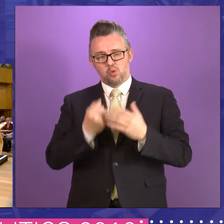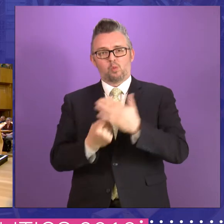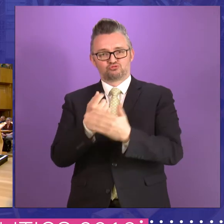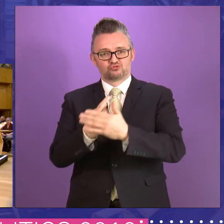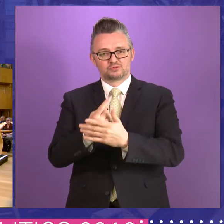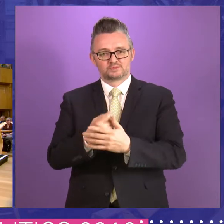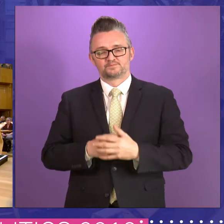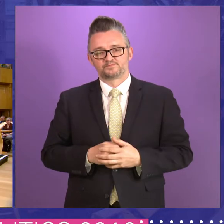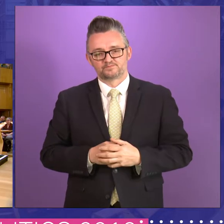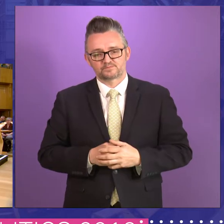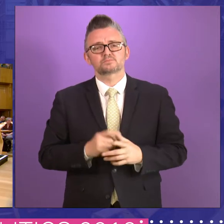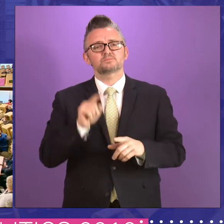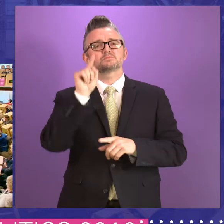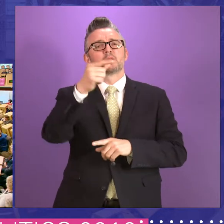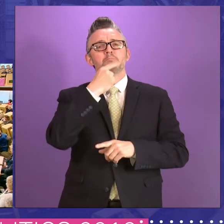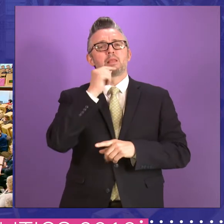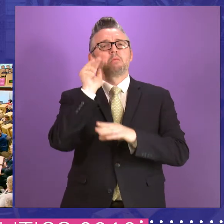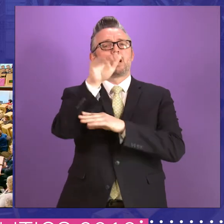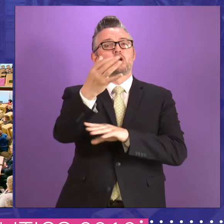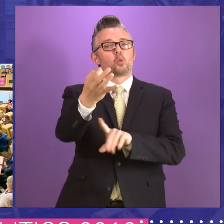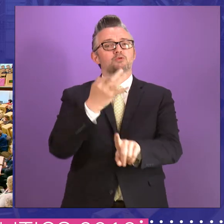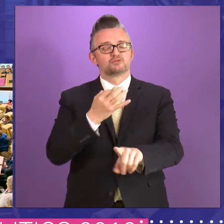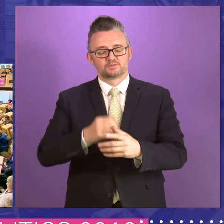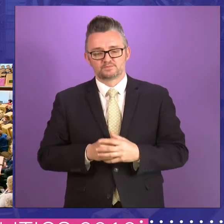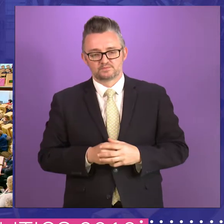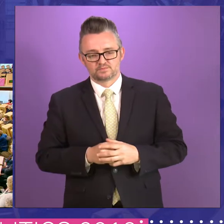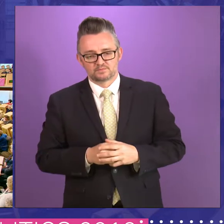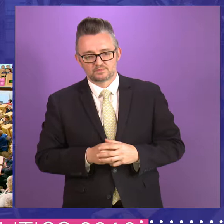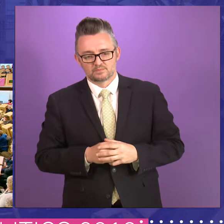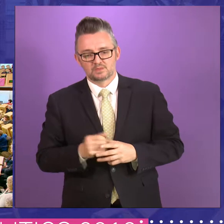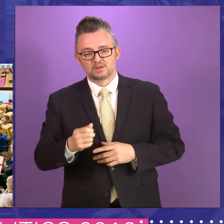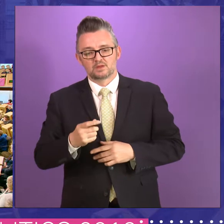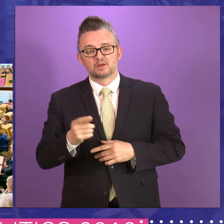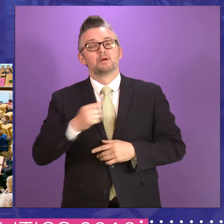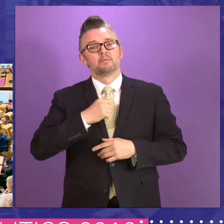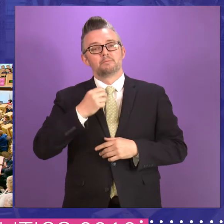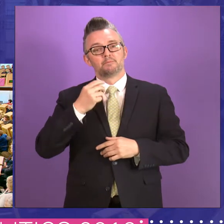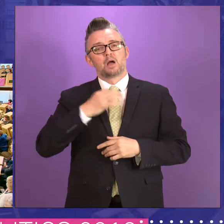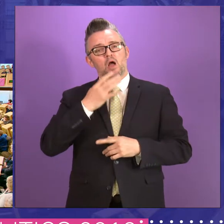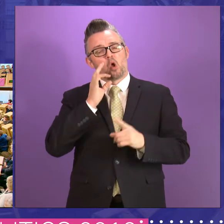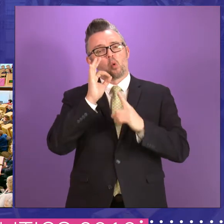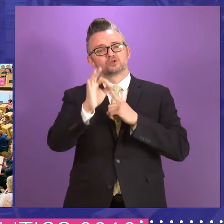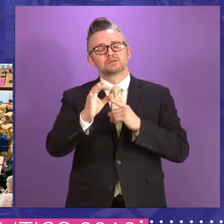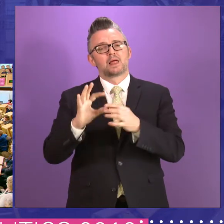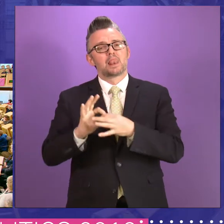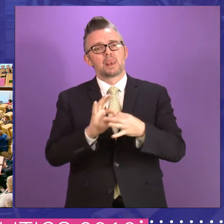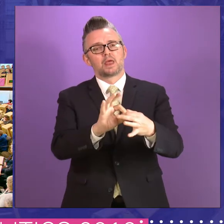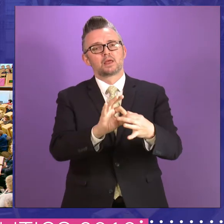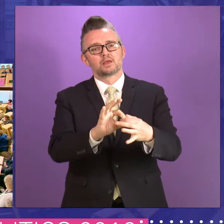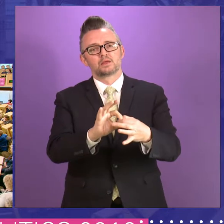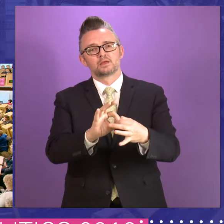Thank you. Young man at the back there. Yes. Thank you very much. My name is Pat Brown. My question was around, uh,